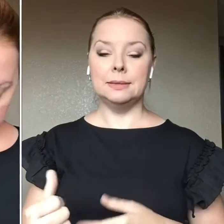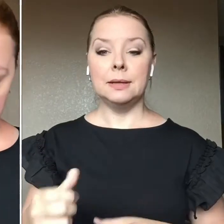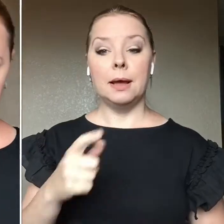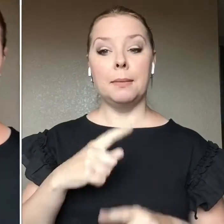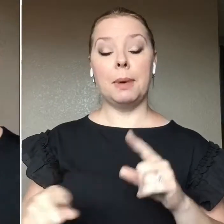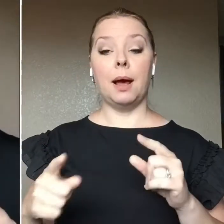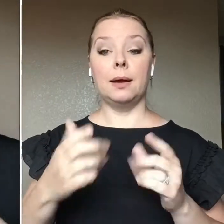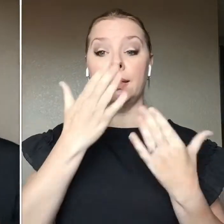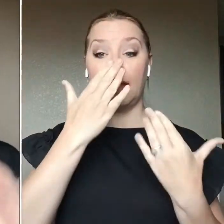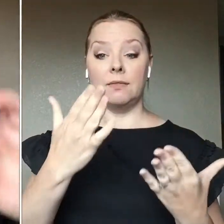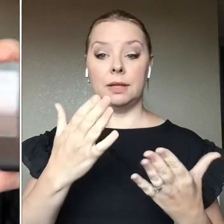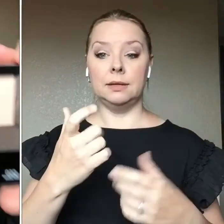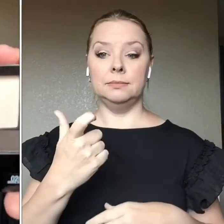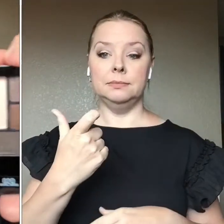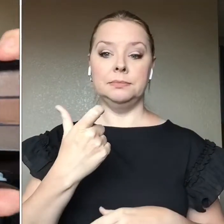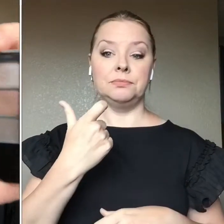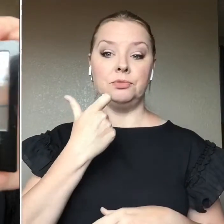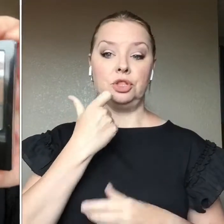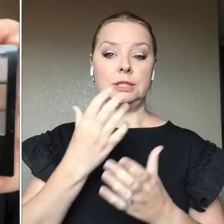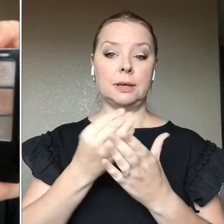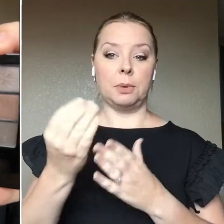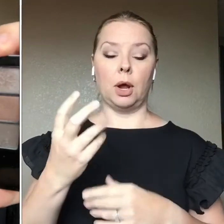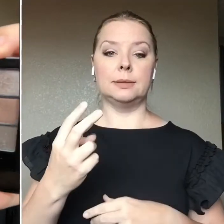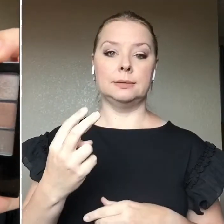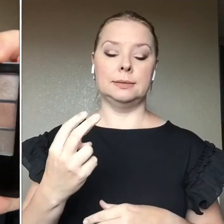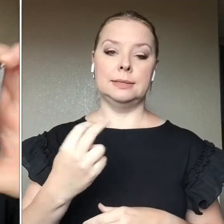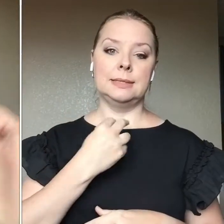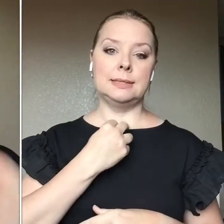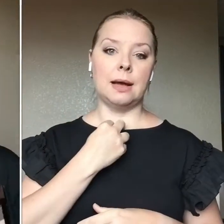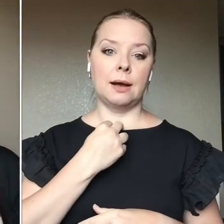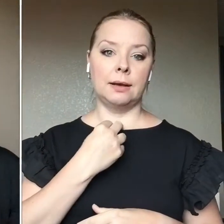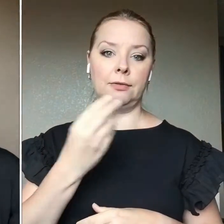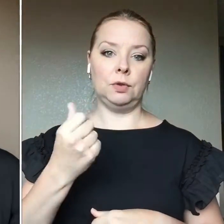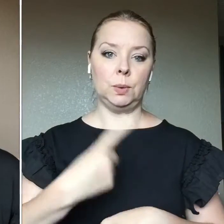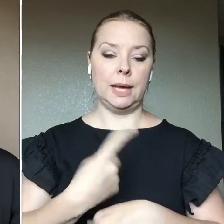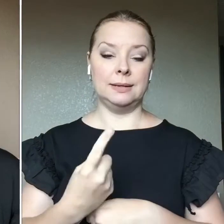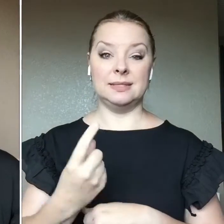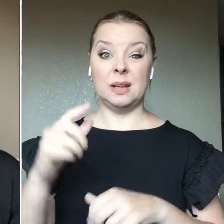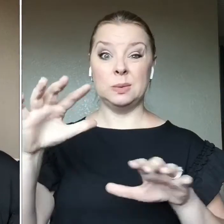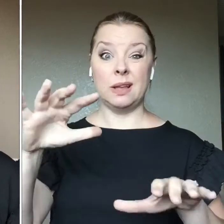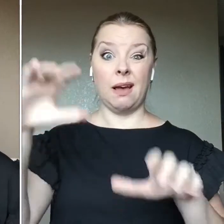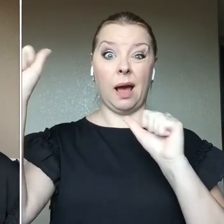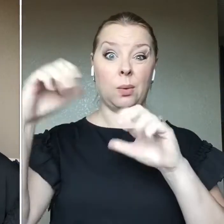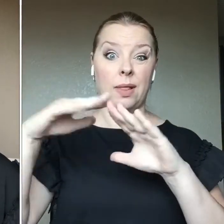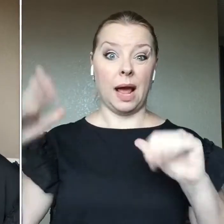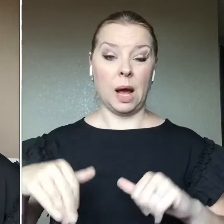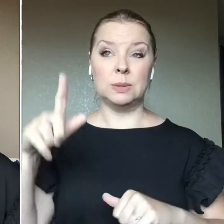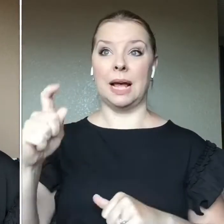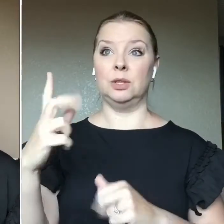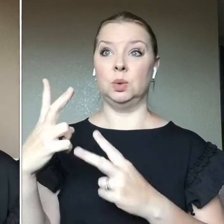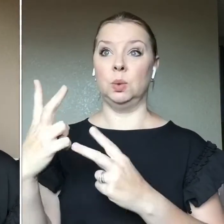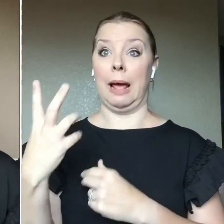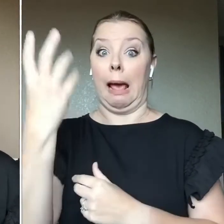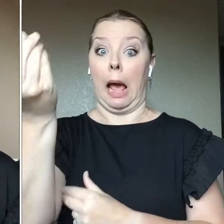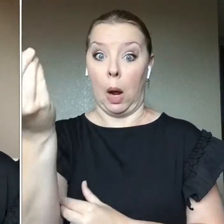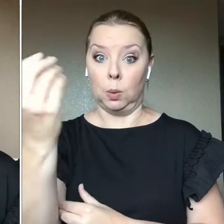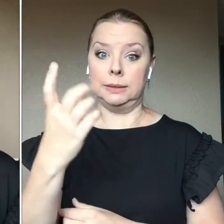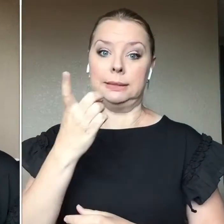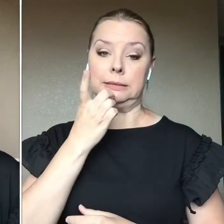I got stuck the other day and I was out of the house and I had somewhere to go. Um, which is part of the